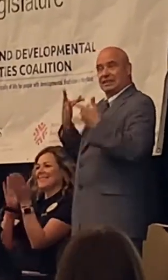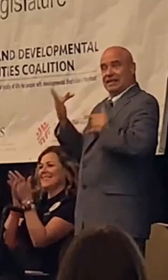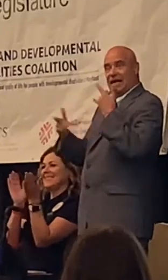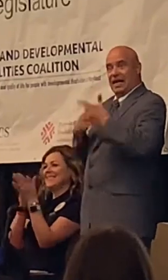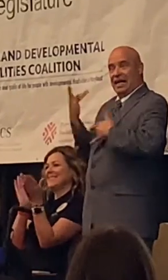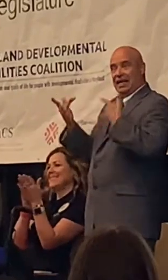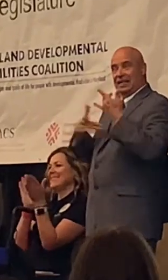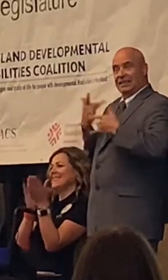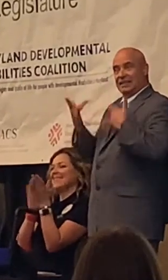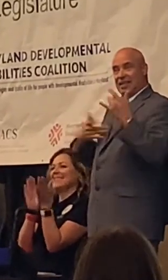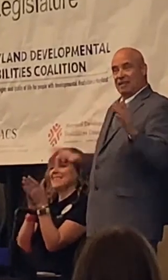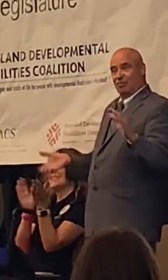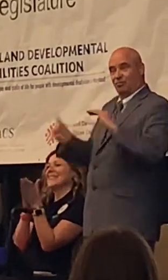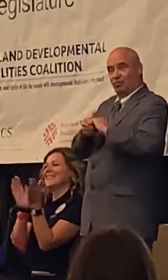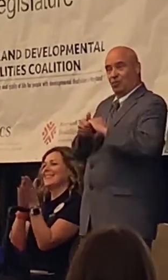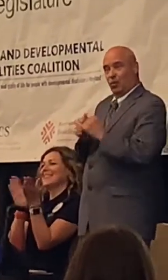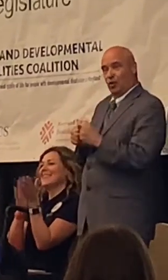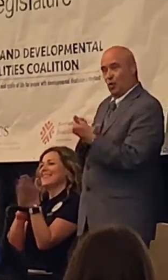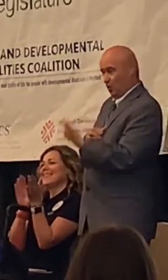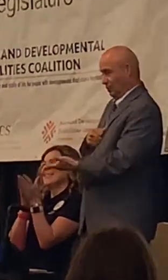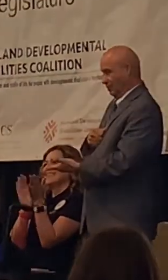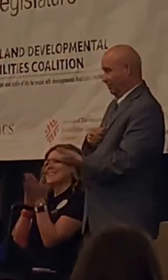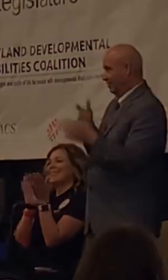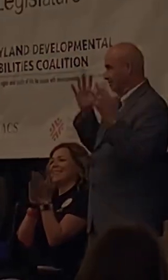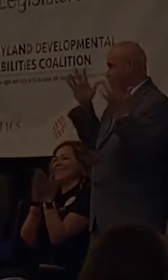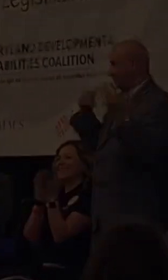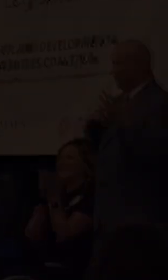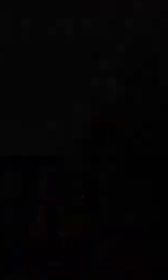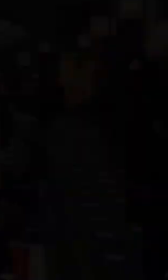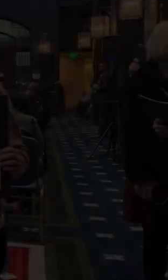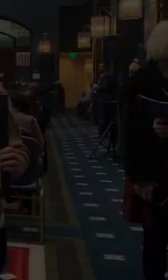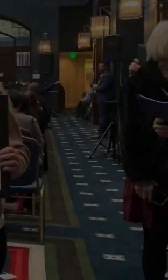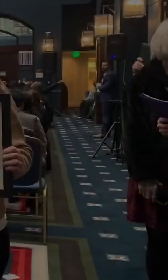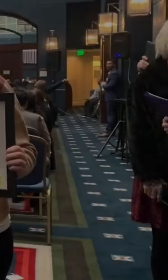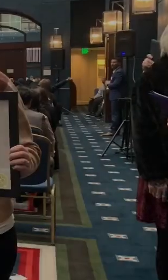be your partner. Thank you. Thank you so much.